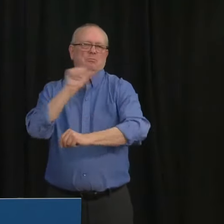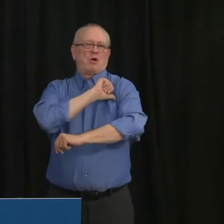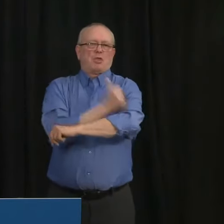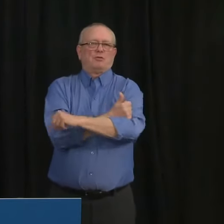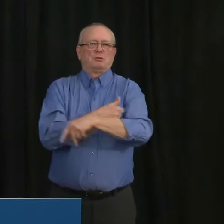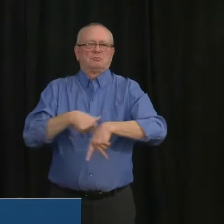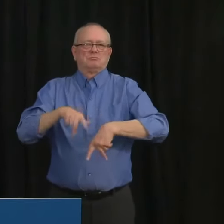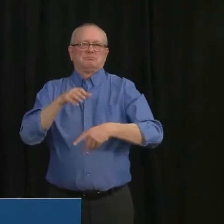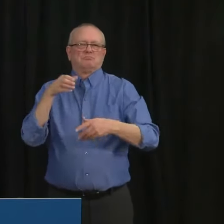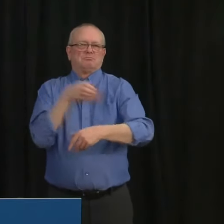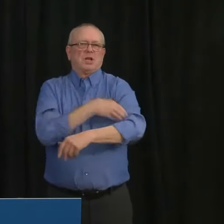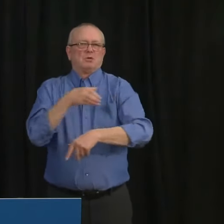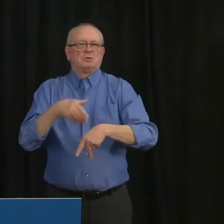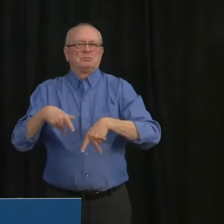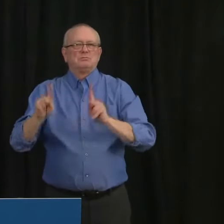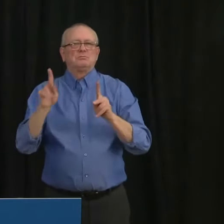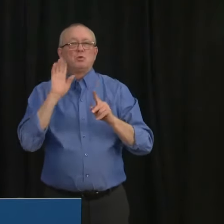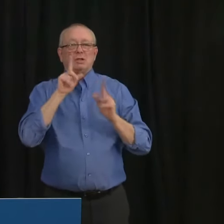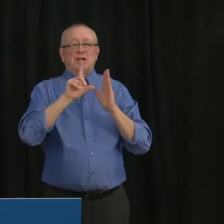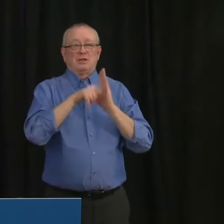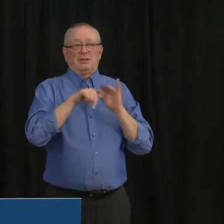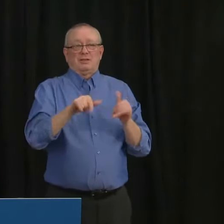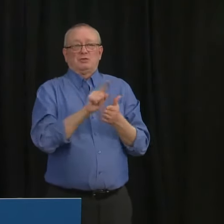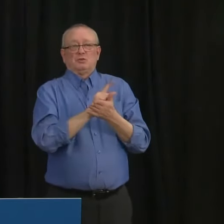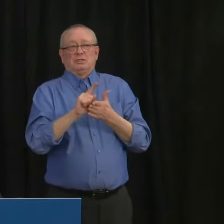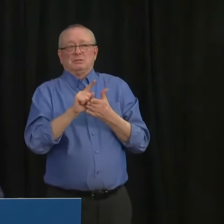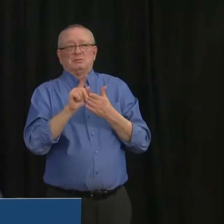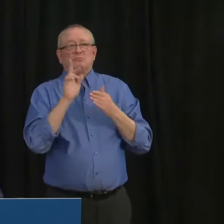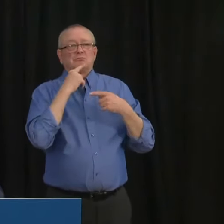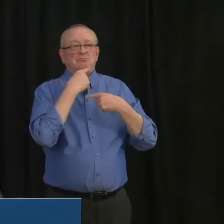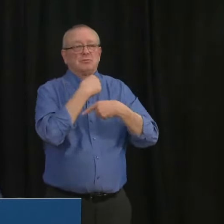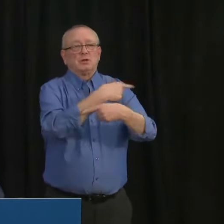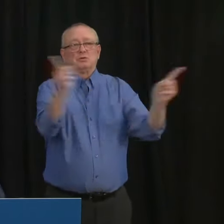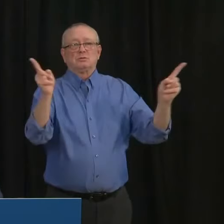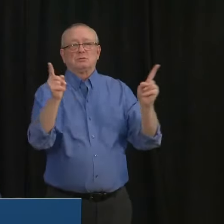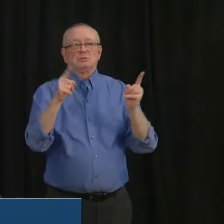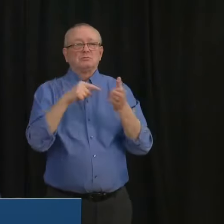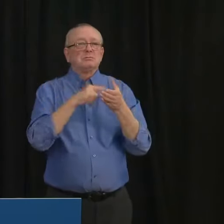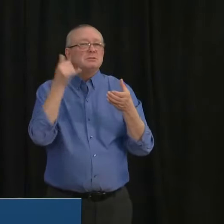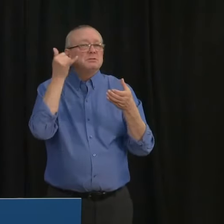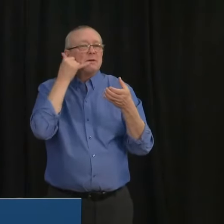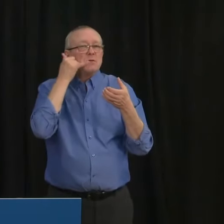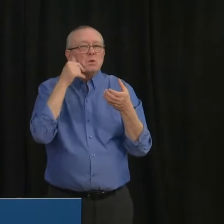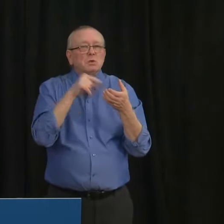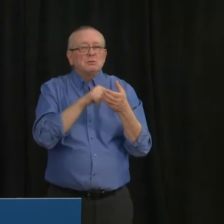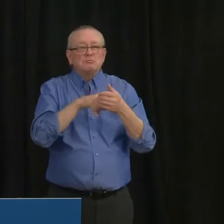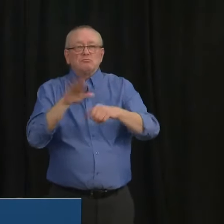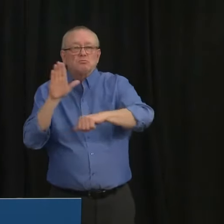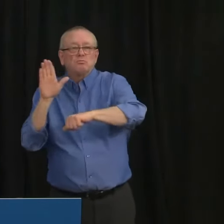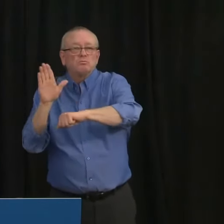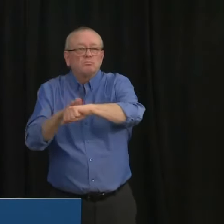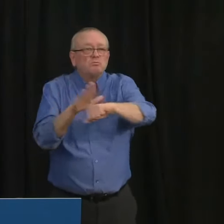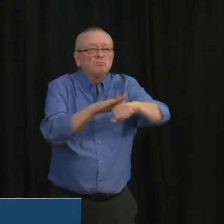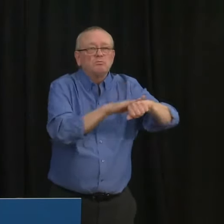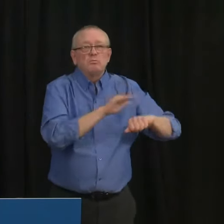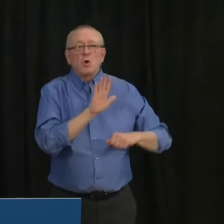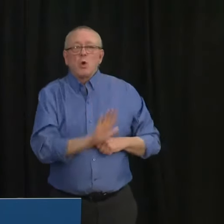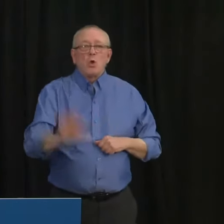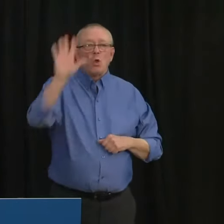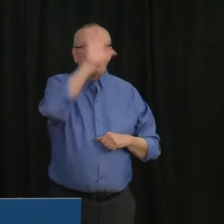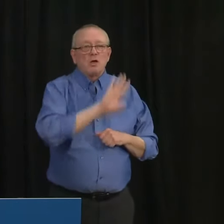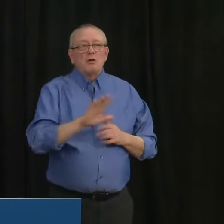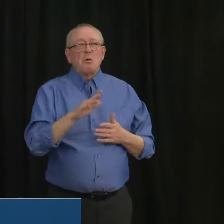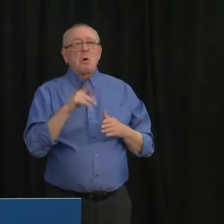this week on people's smartphones to make sure that every Albertan is aware of these limits. We're also